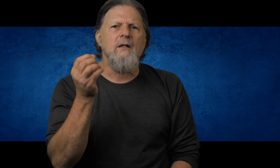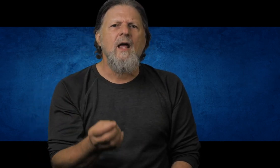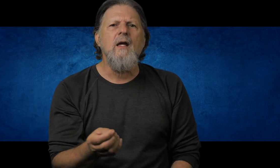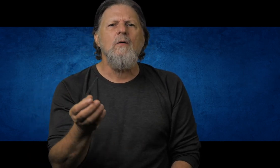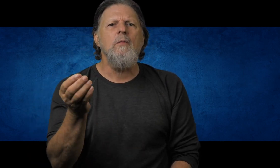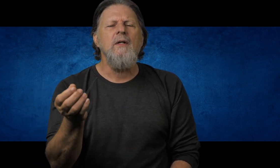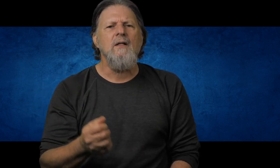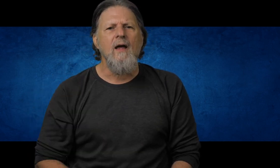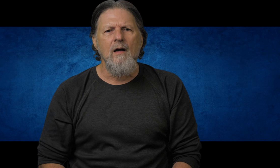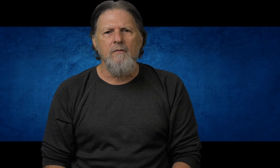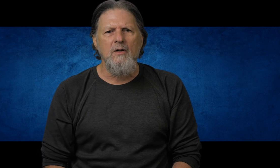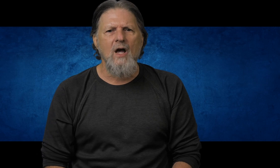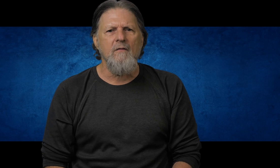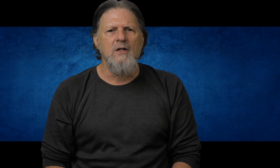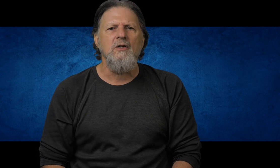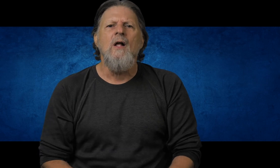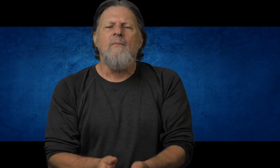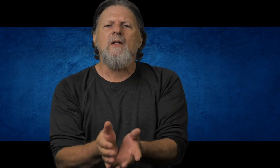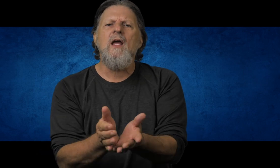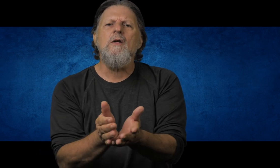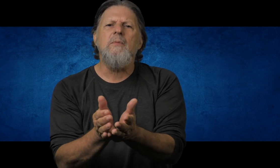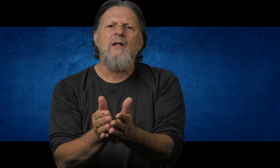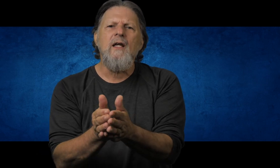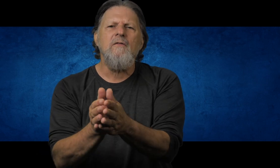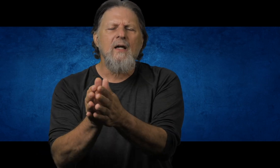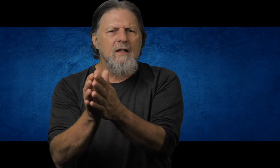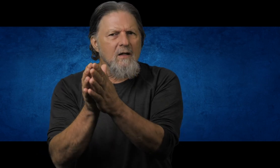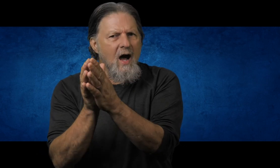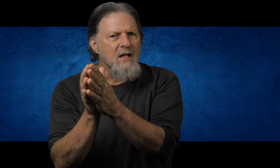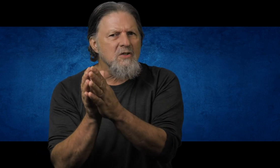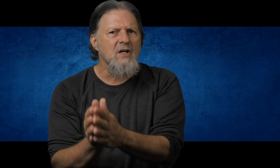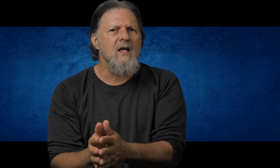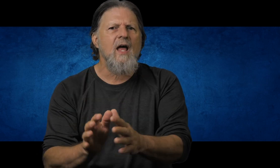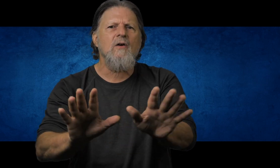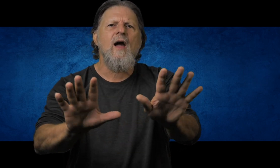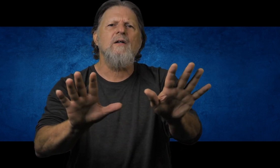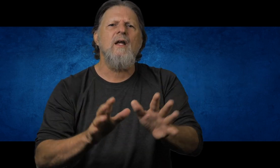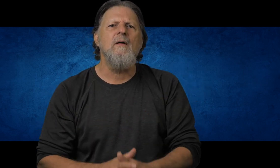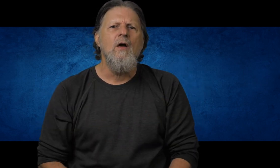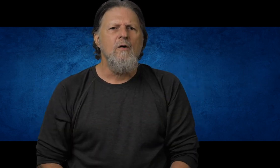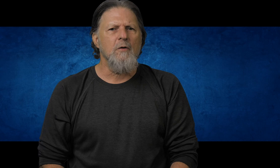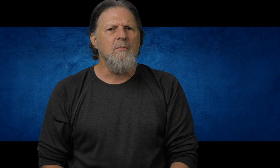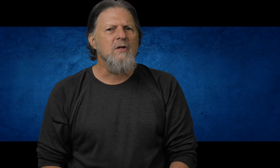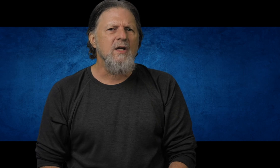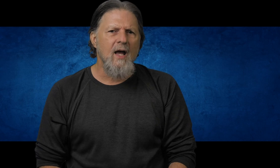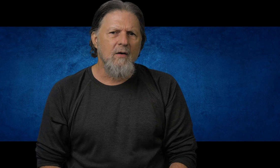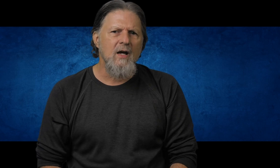today will be the day of your salvation, the day you believe in God's Son and cry out to him for mercy and grace.